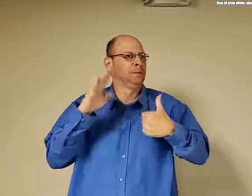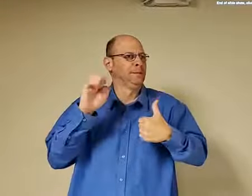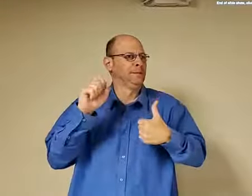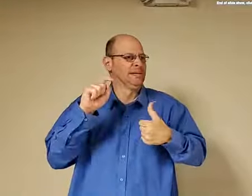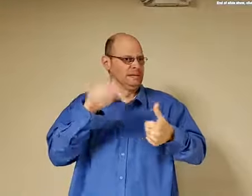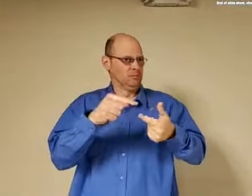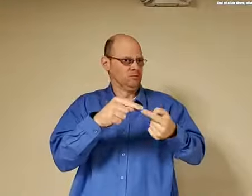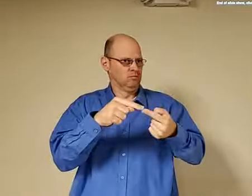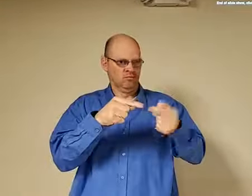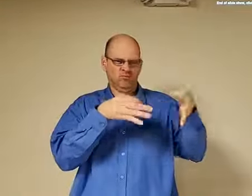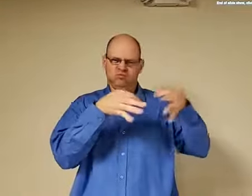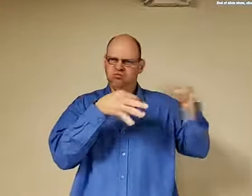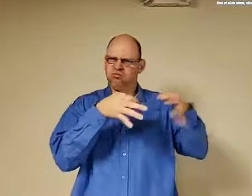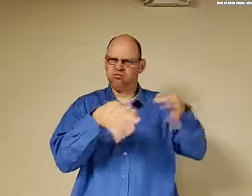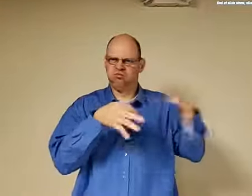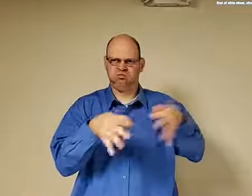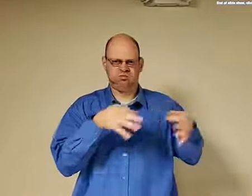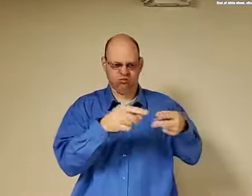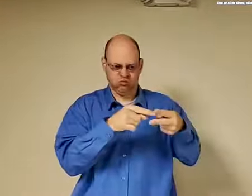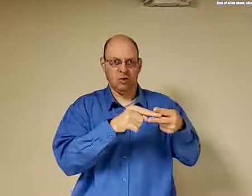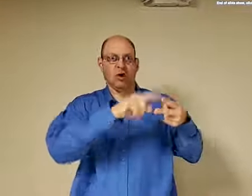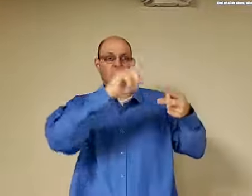antichrist it's the first beast